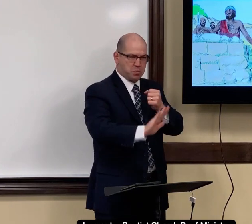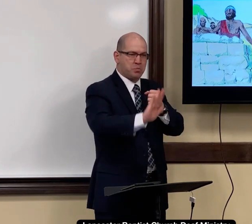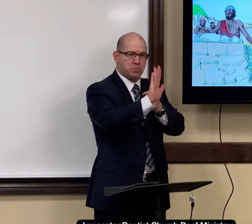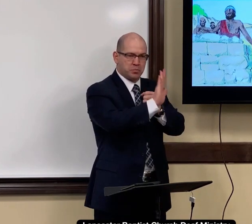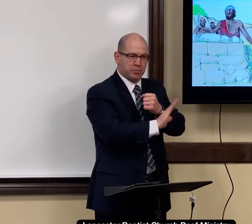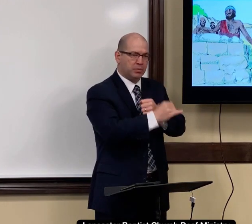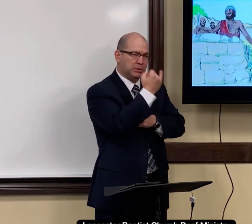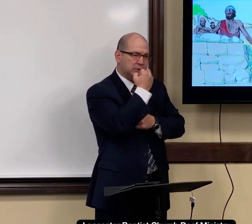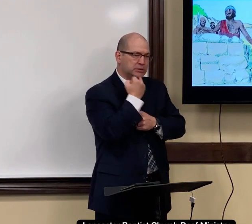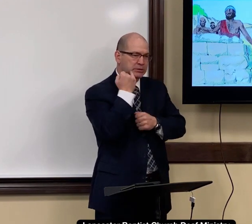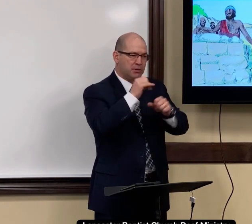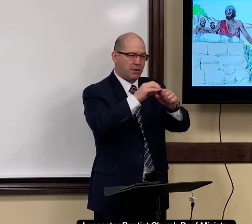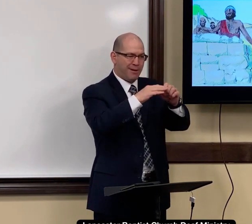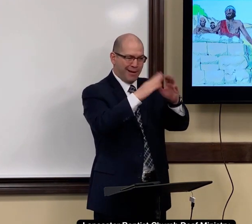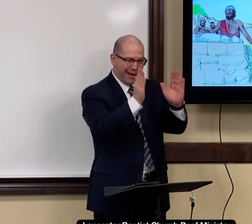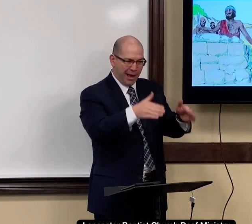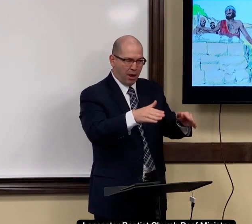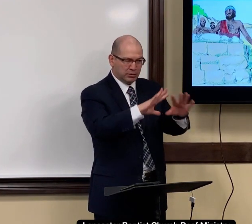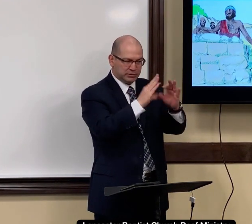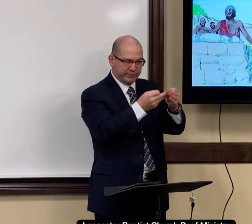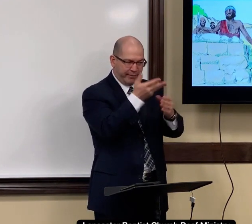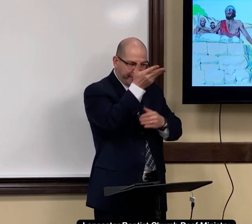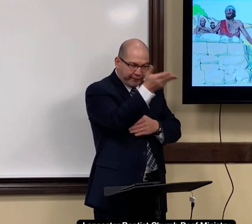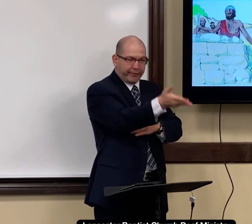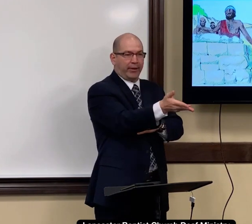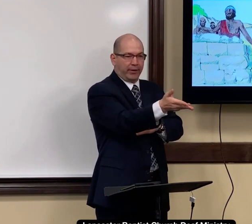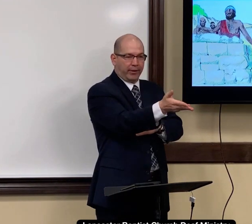and that would protect the israelites their home